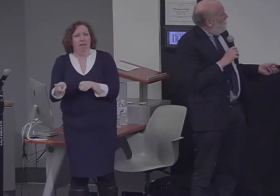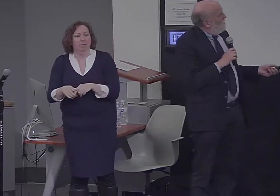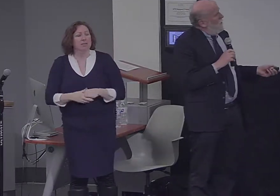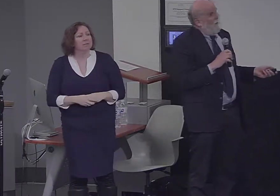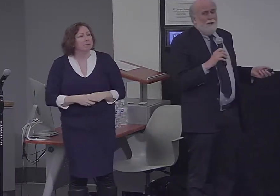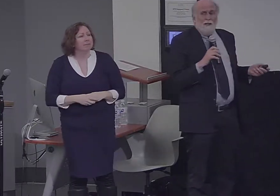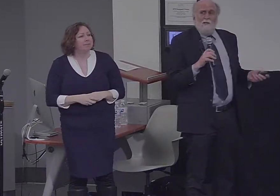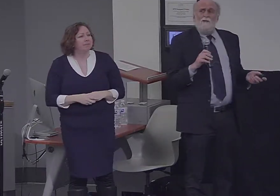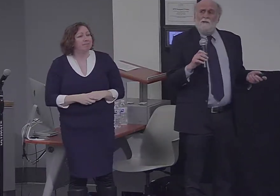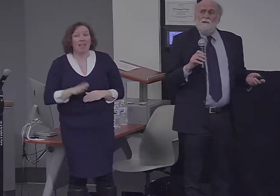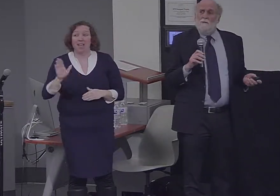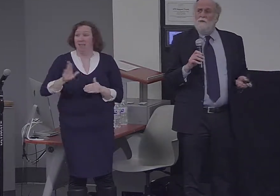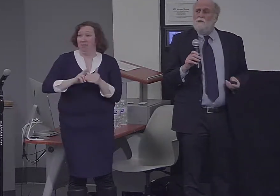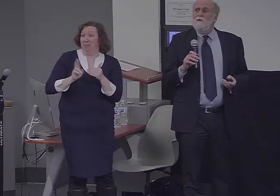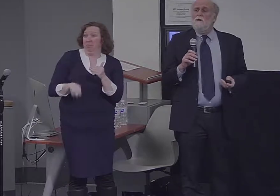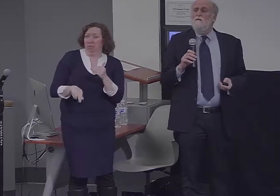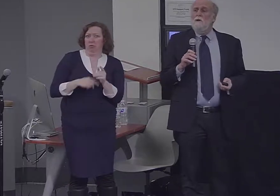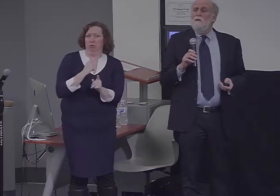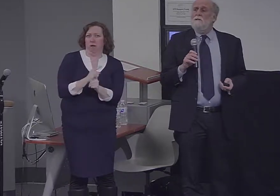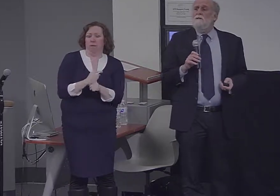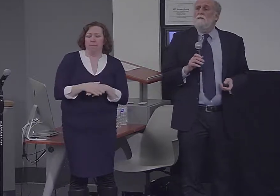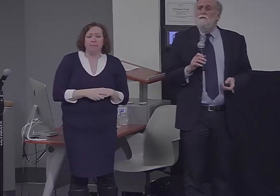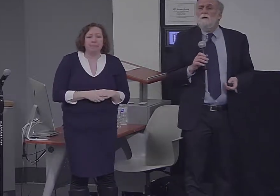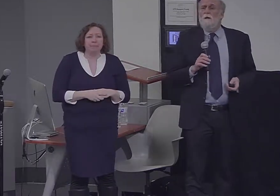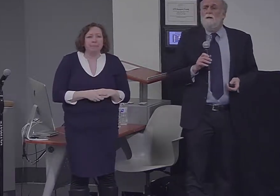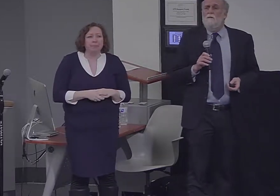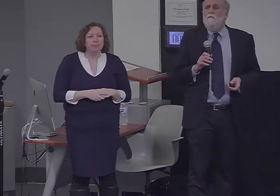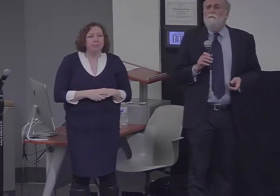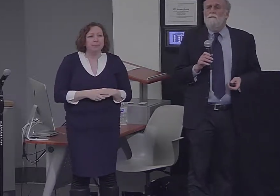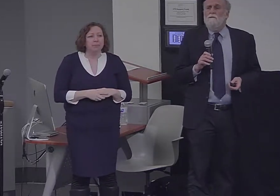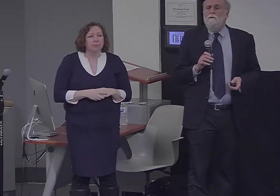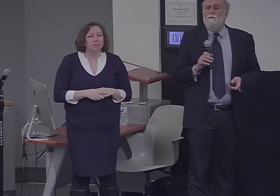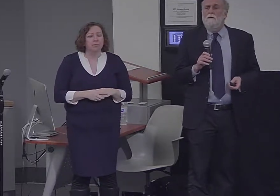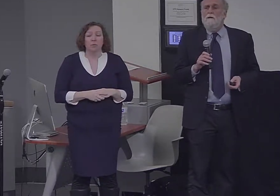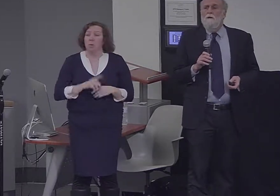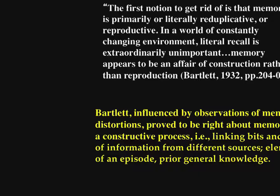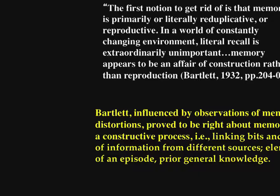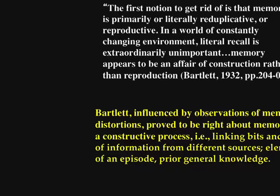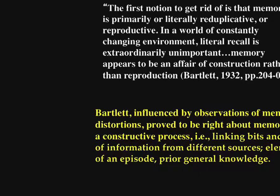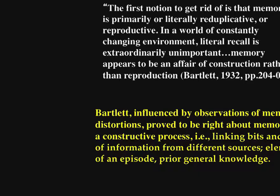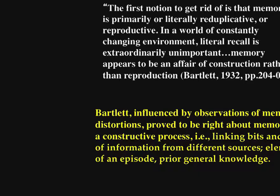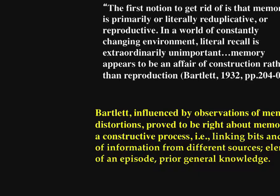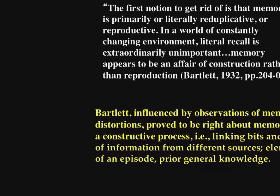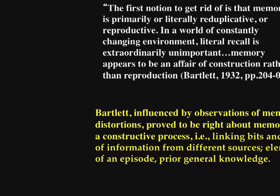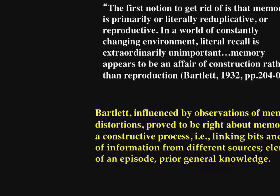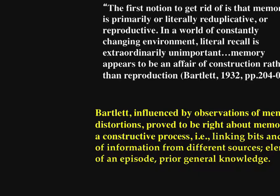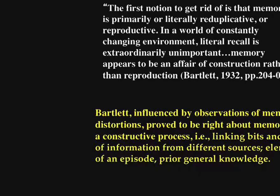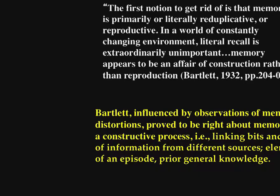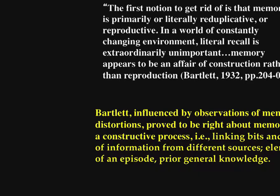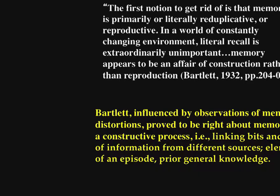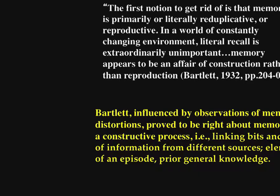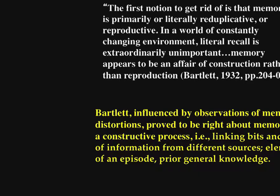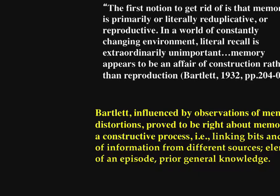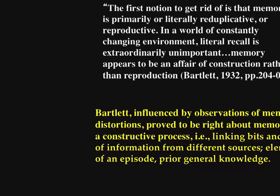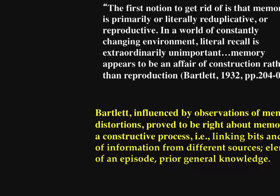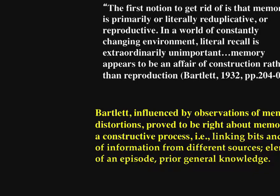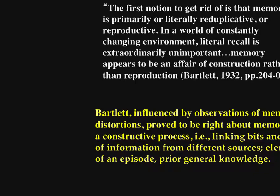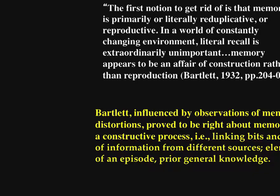When I use the term constructive process in this talk in reference to memory, what I'm referring to is the idea